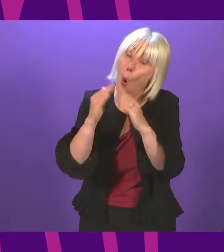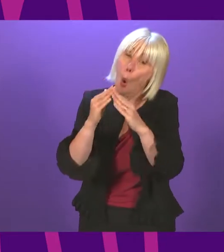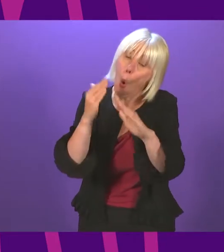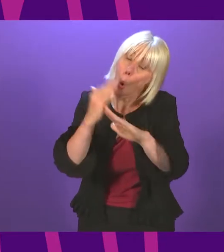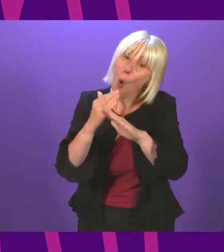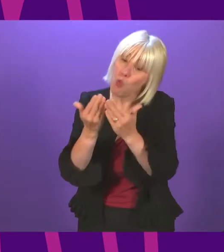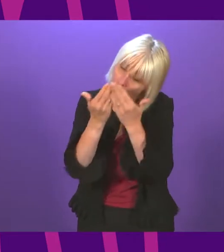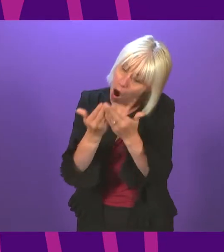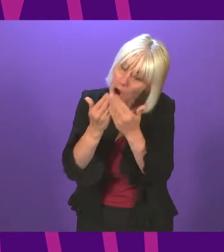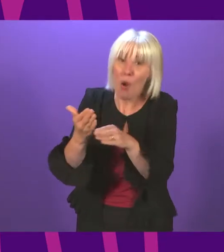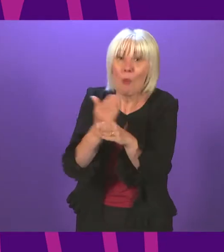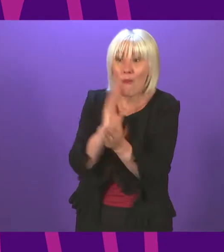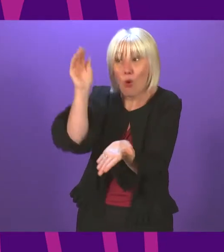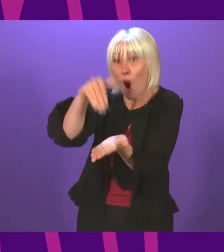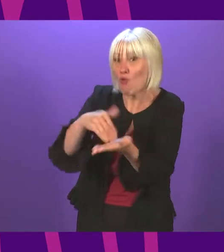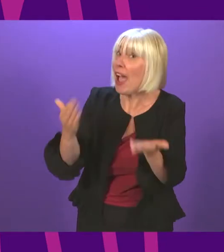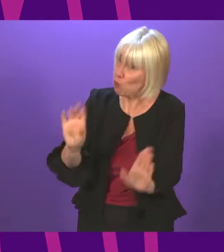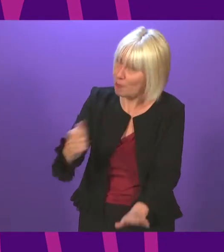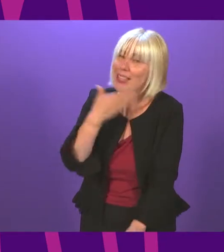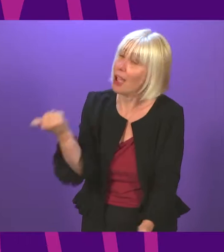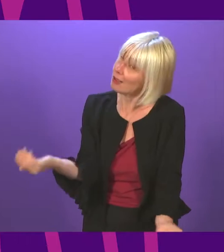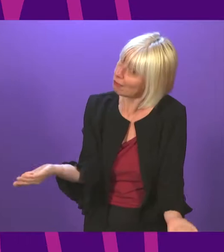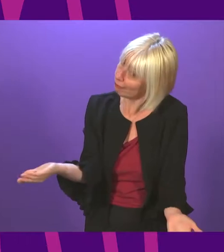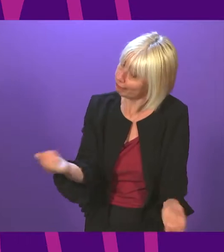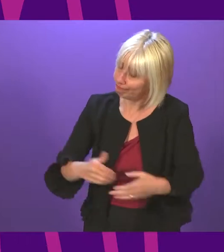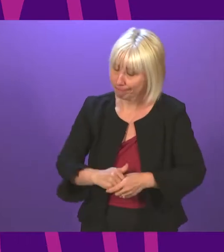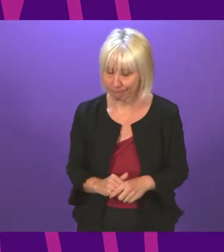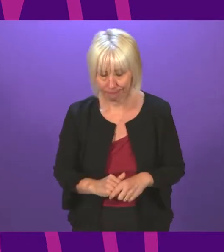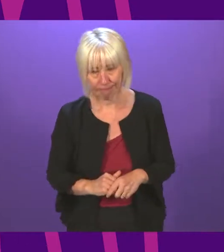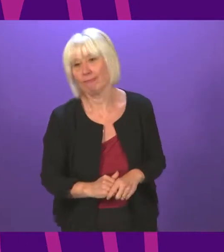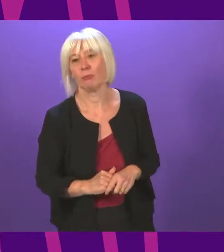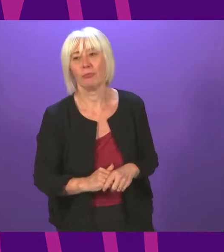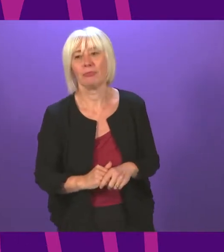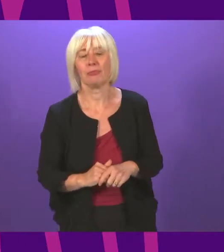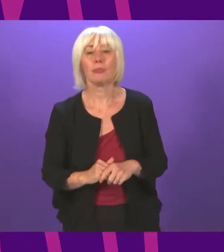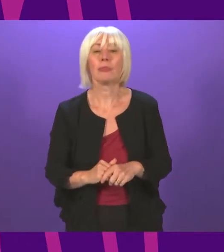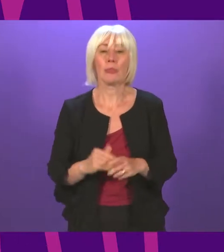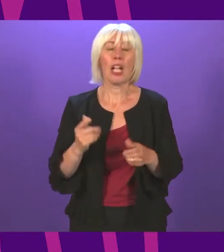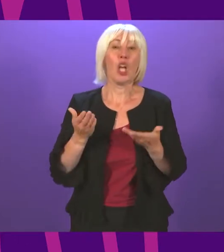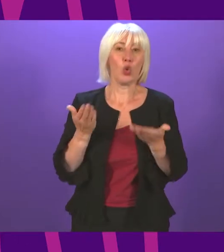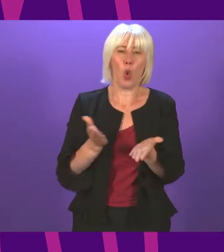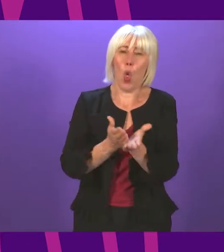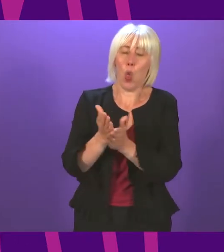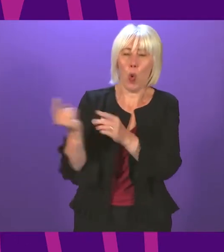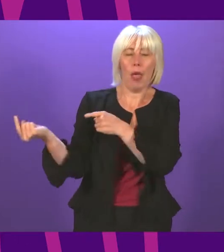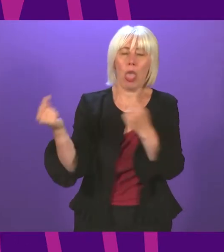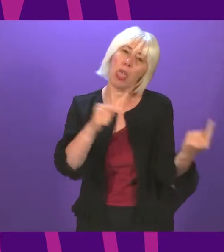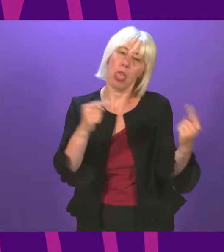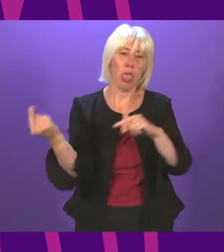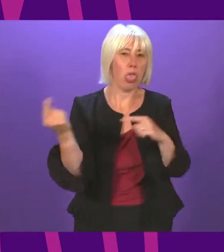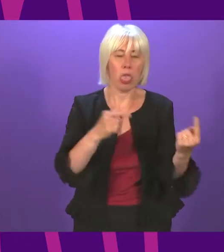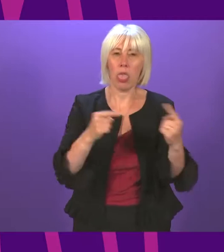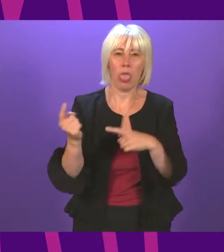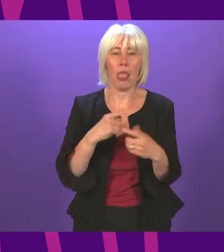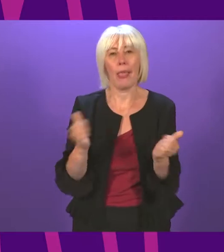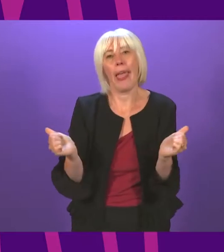to parliament it would be nice now a lot has been said in the course of the debate about the agreement